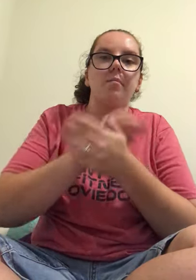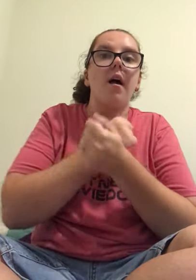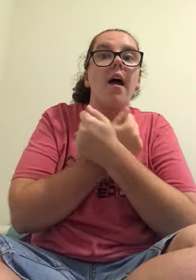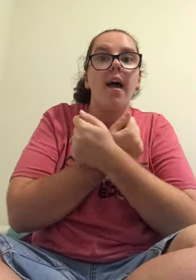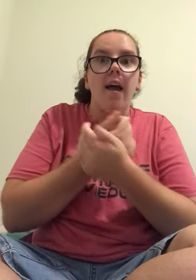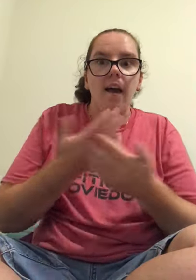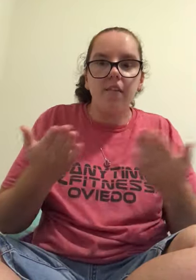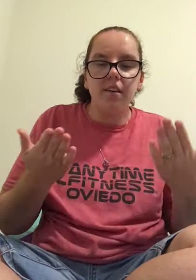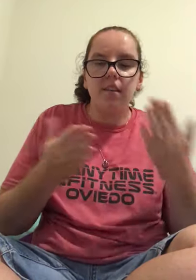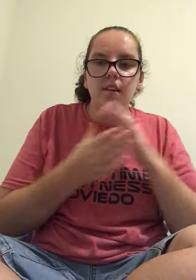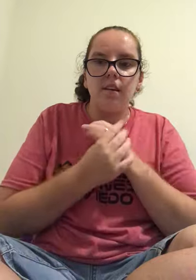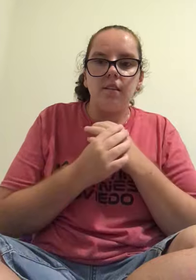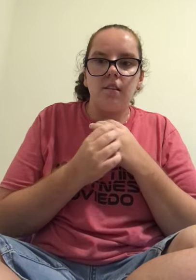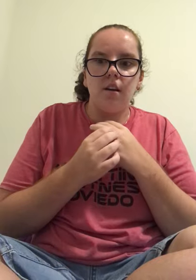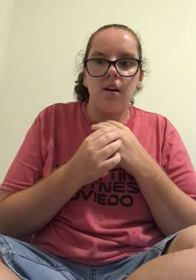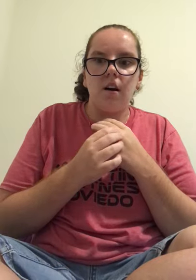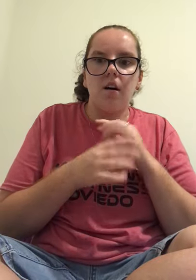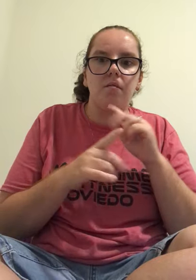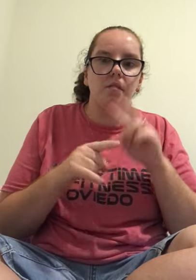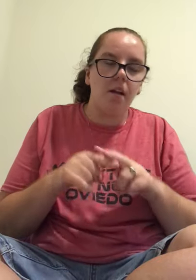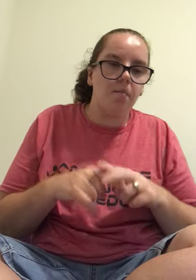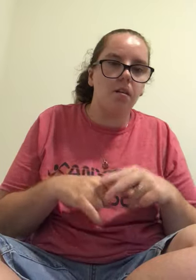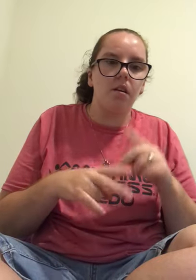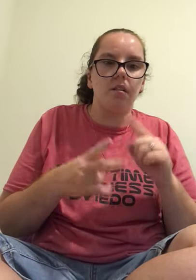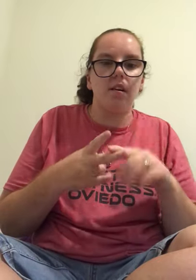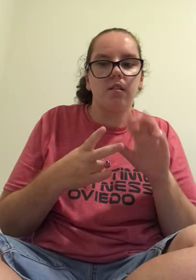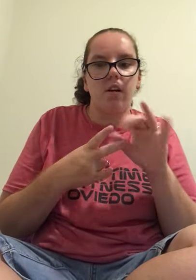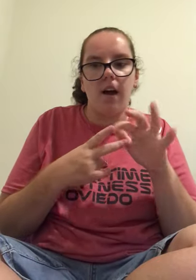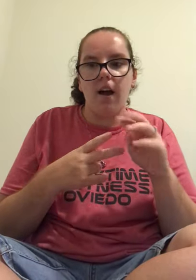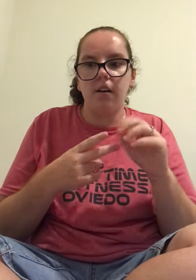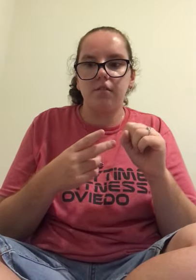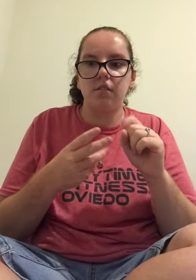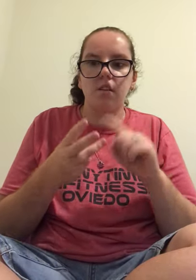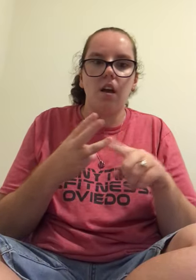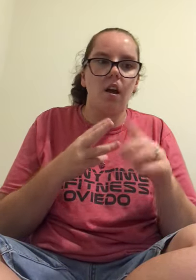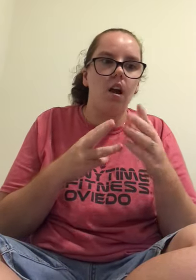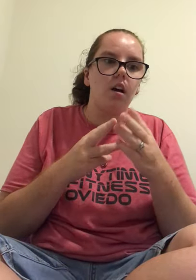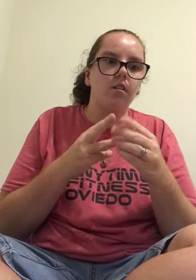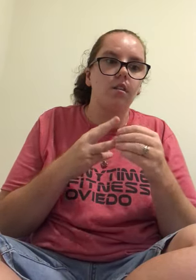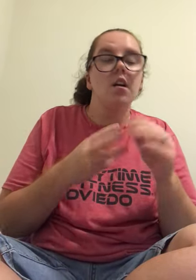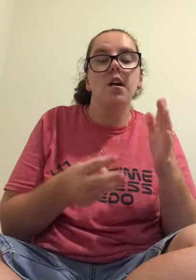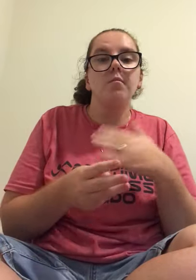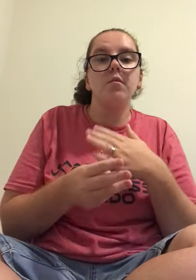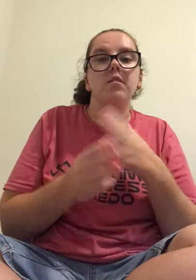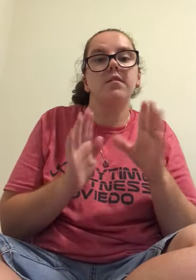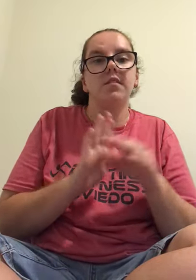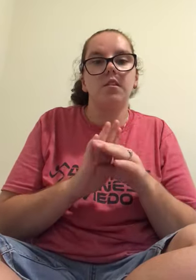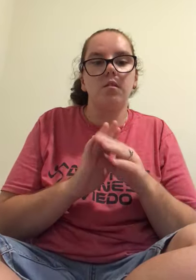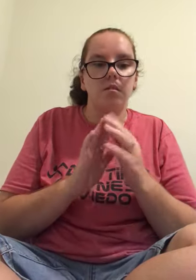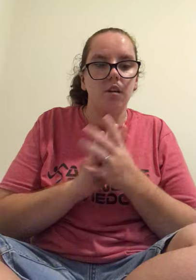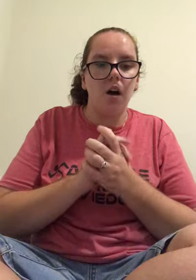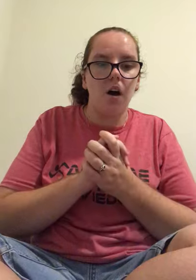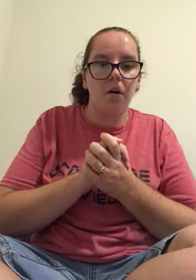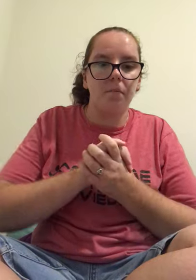everything vocabulary crafts and music videos um